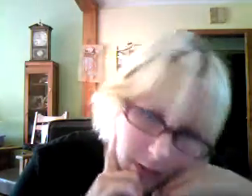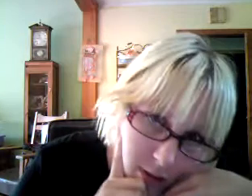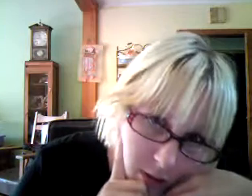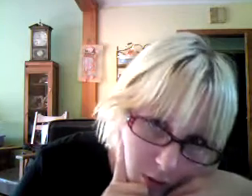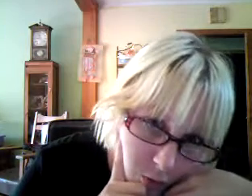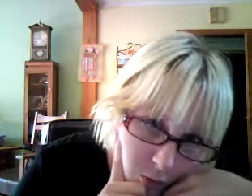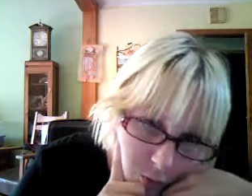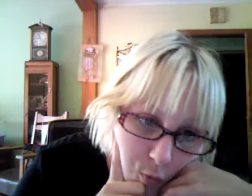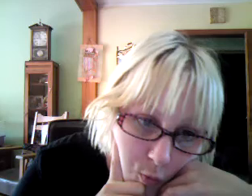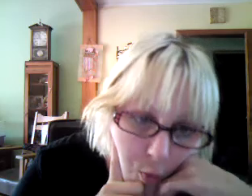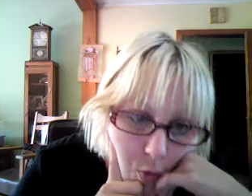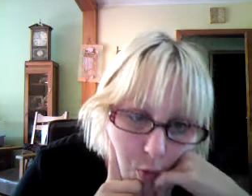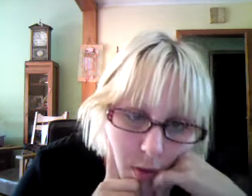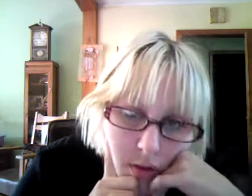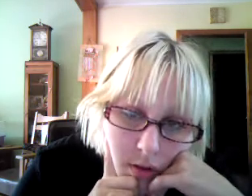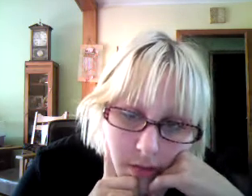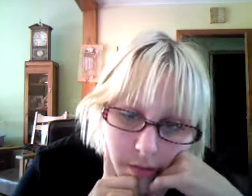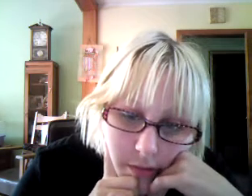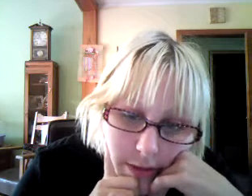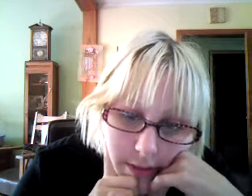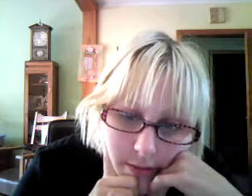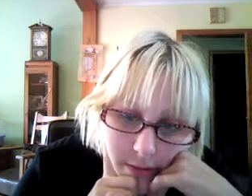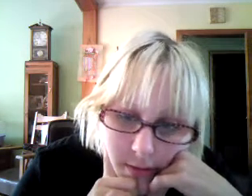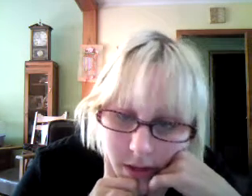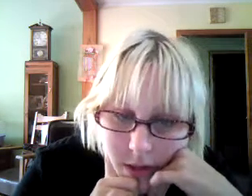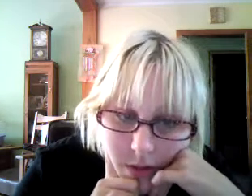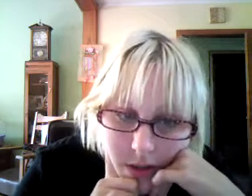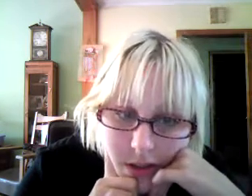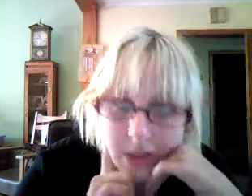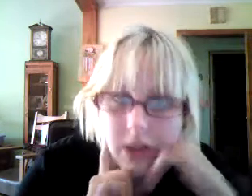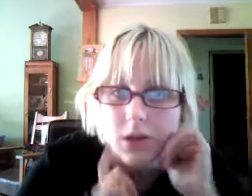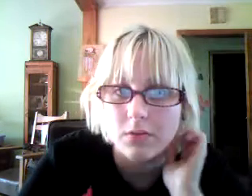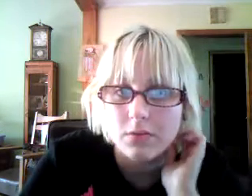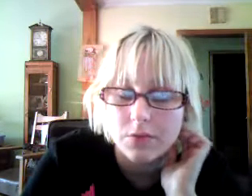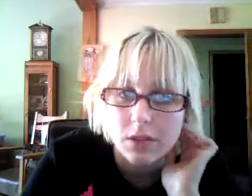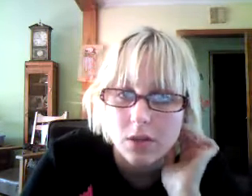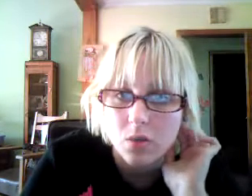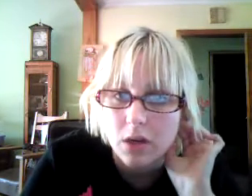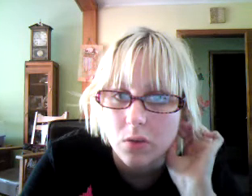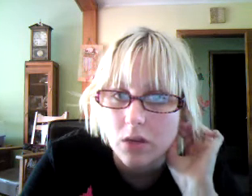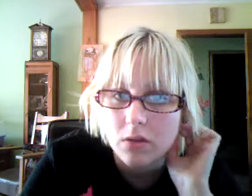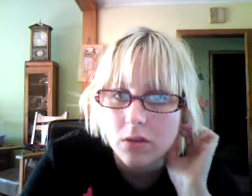So, yeah. I don't really see any reason why I wouldn't.